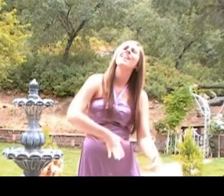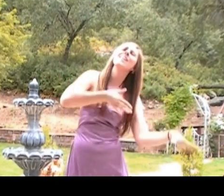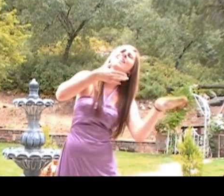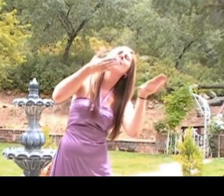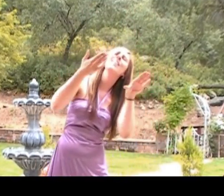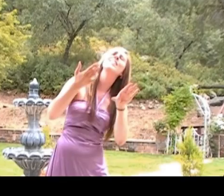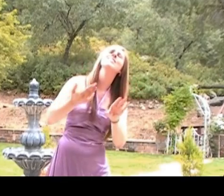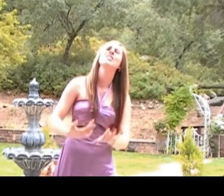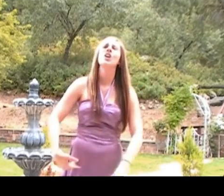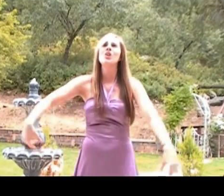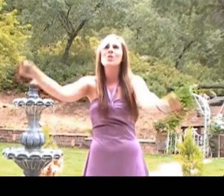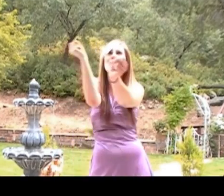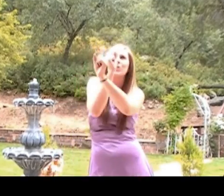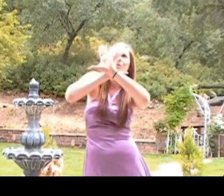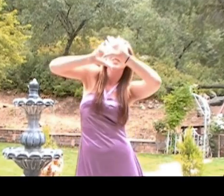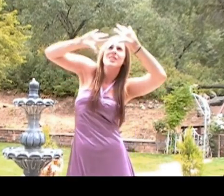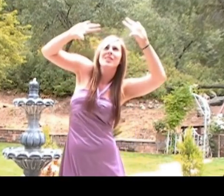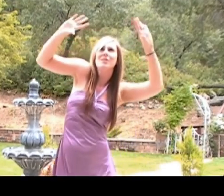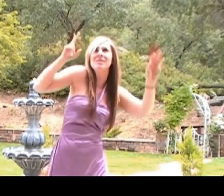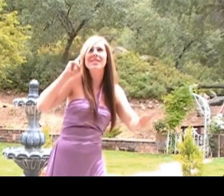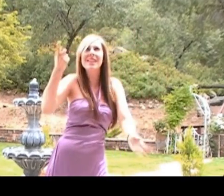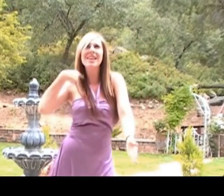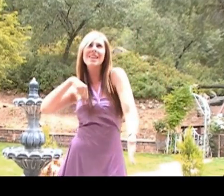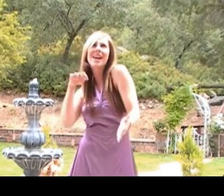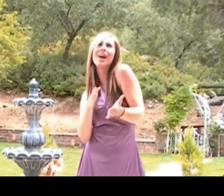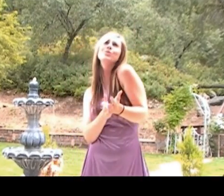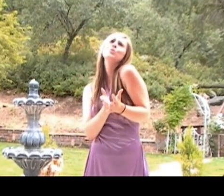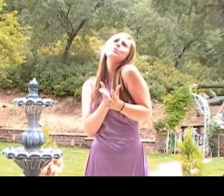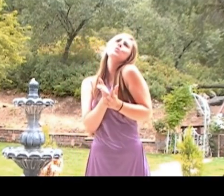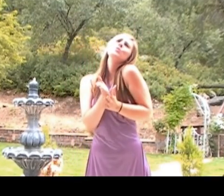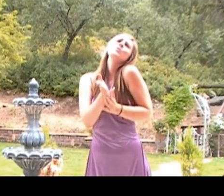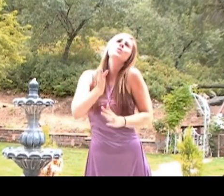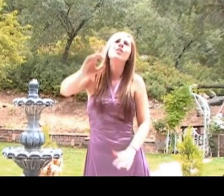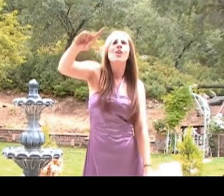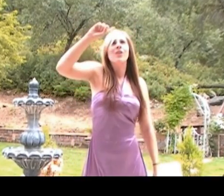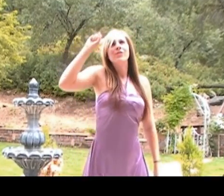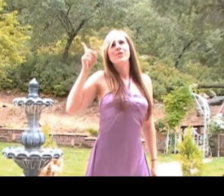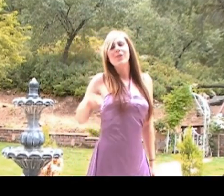Dreams see us through to forever